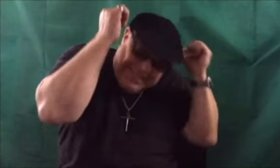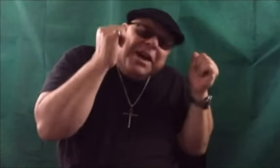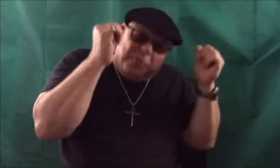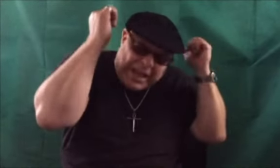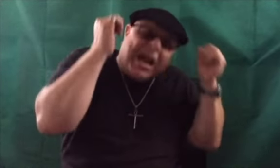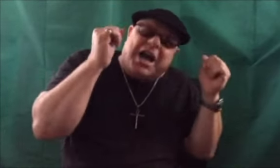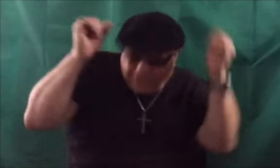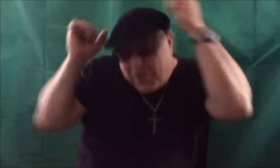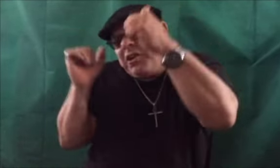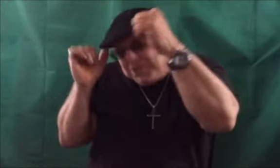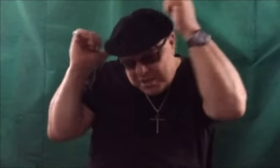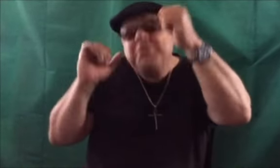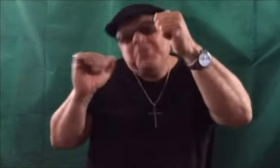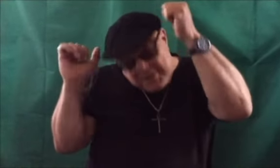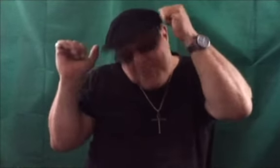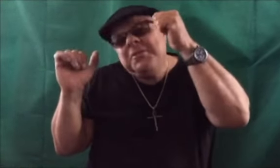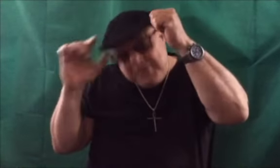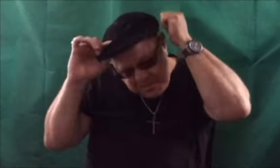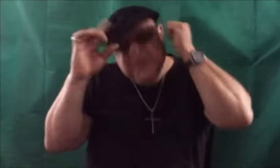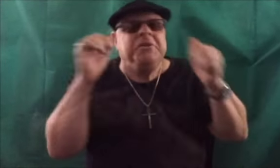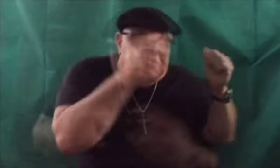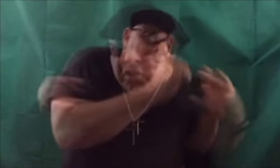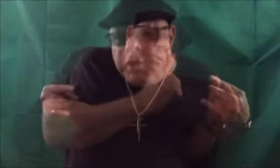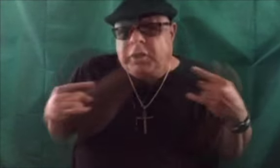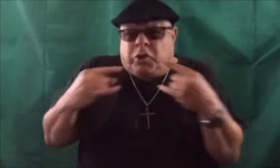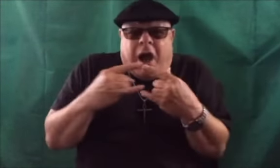We got the funk. We We Detroit.